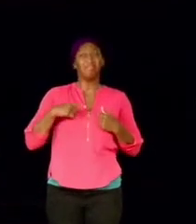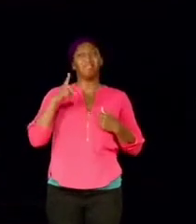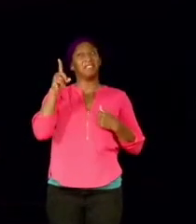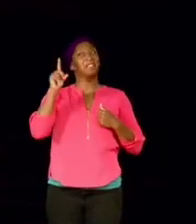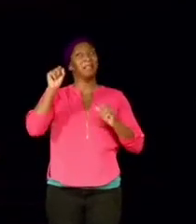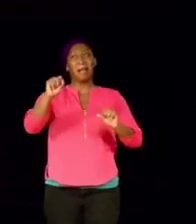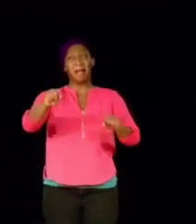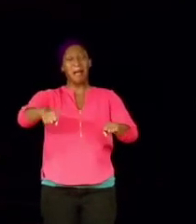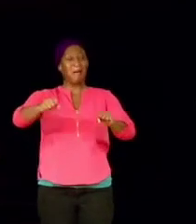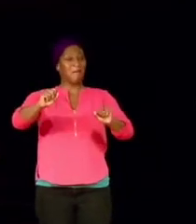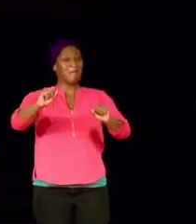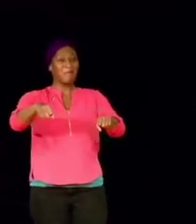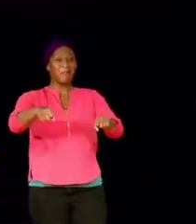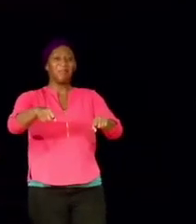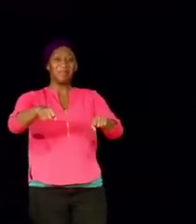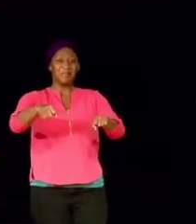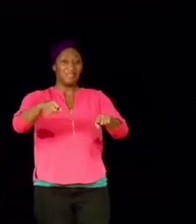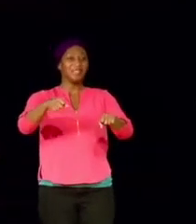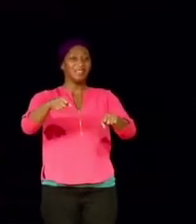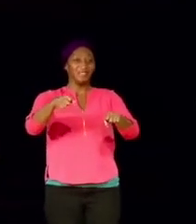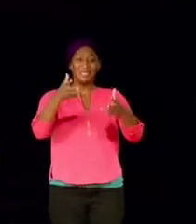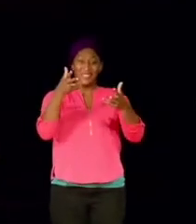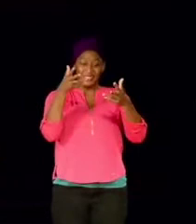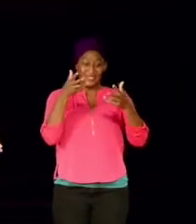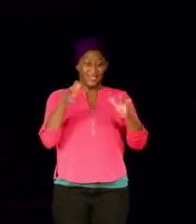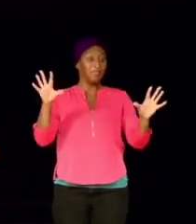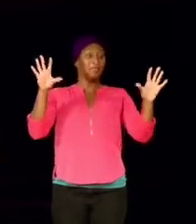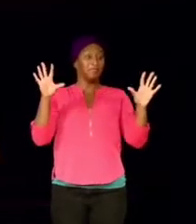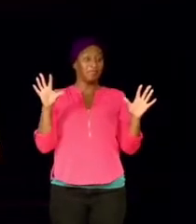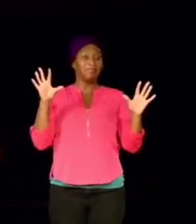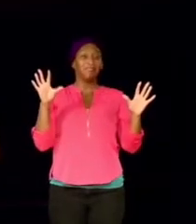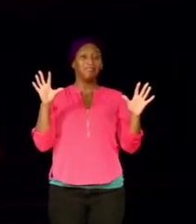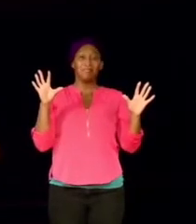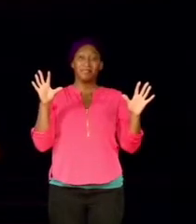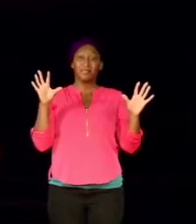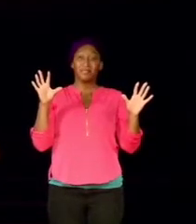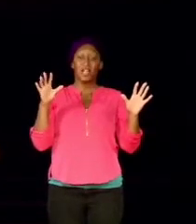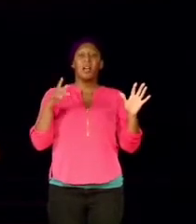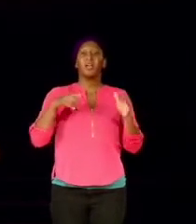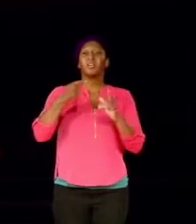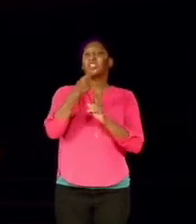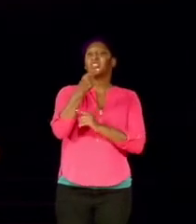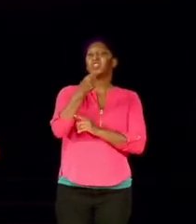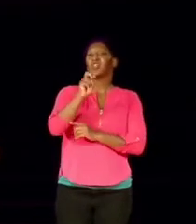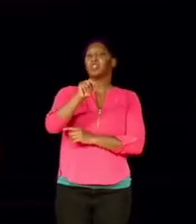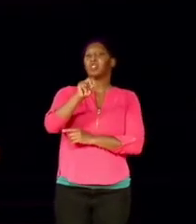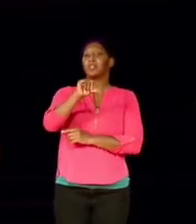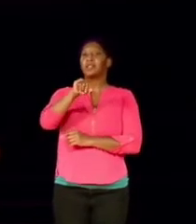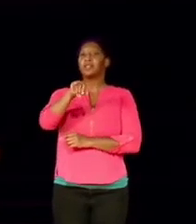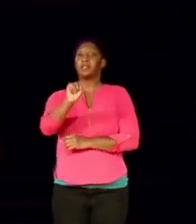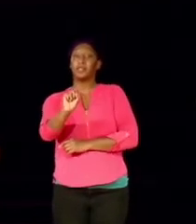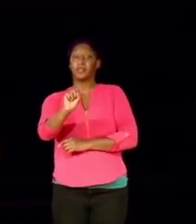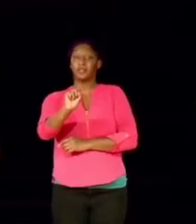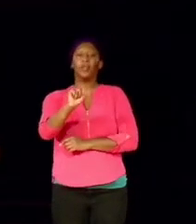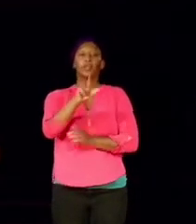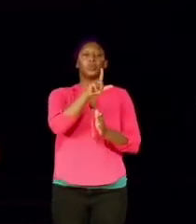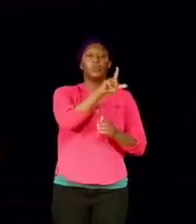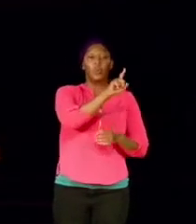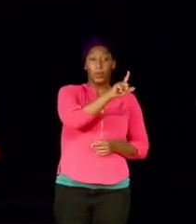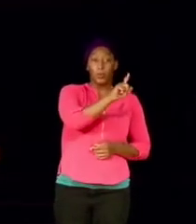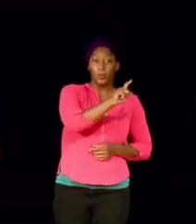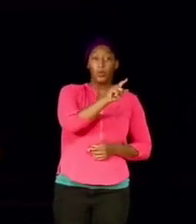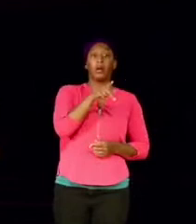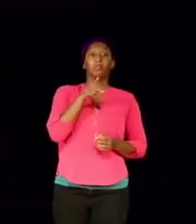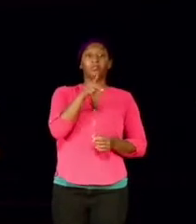also to perform. Genesis 21, verse number